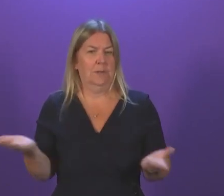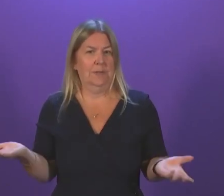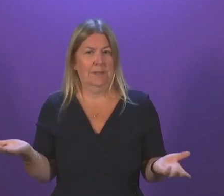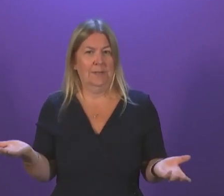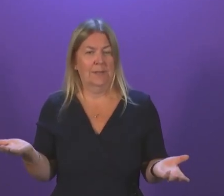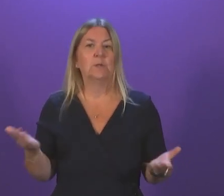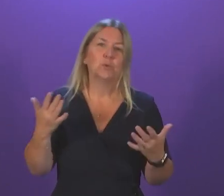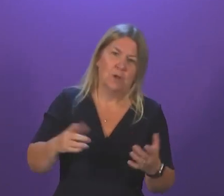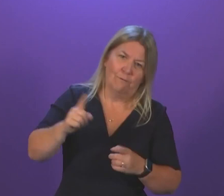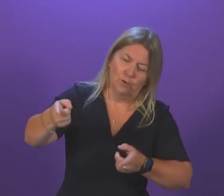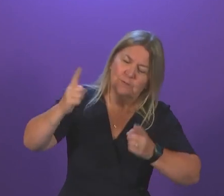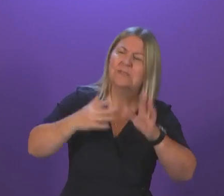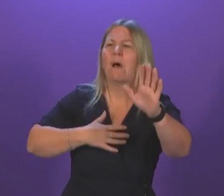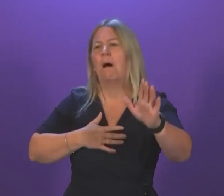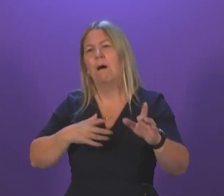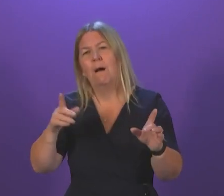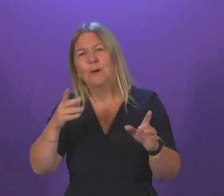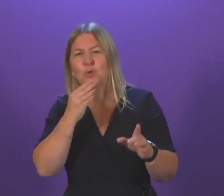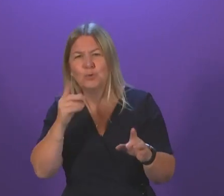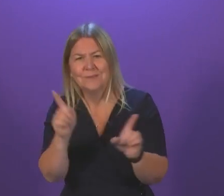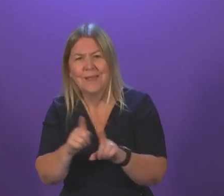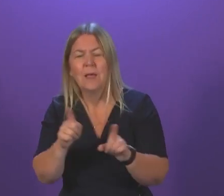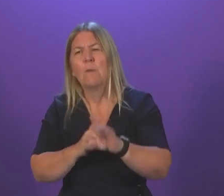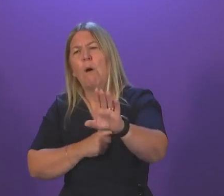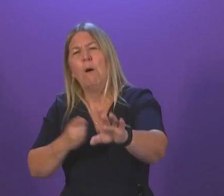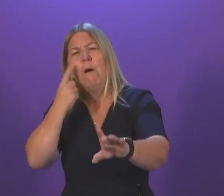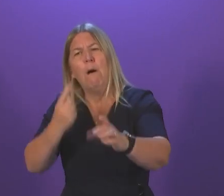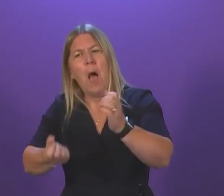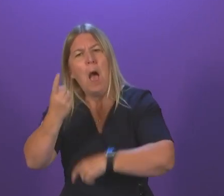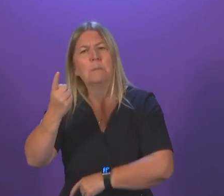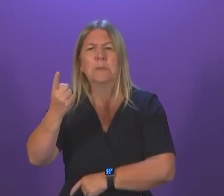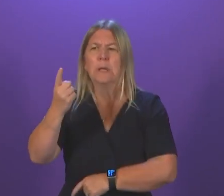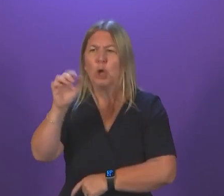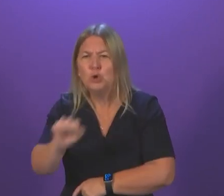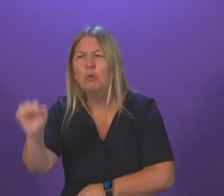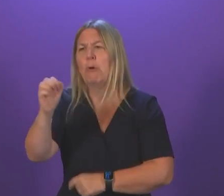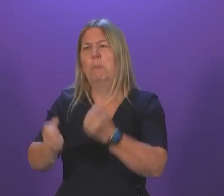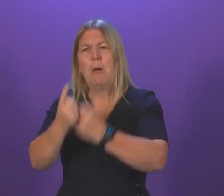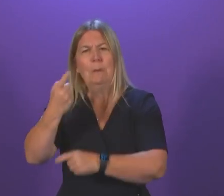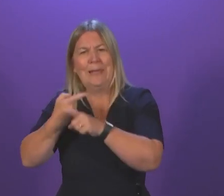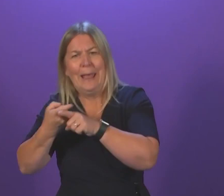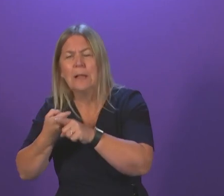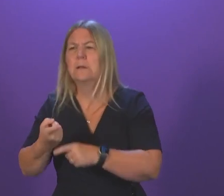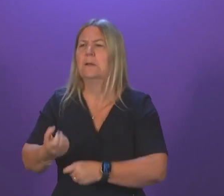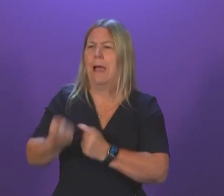look at what's happening in Wales. Look at what's happening in England. Nicola Sturgeon is Scotland's First Minister.